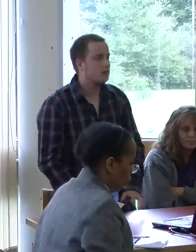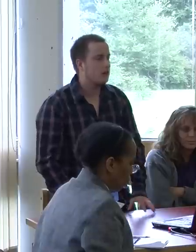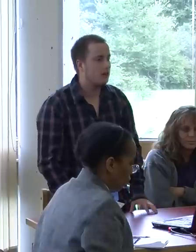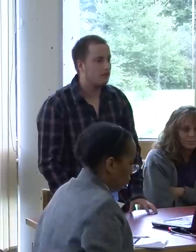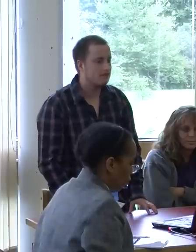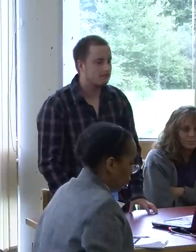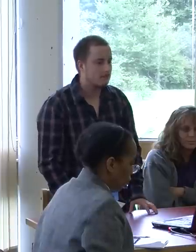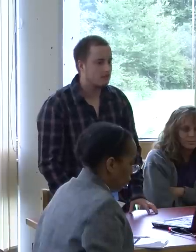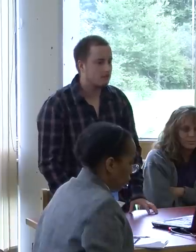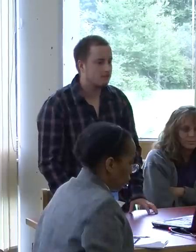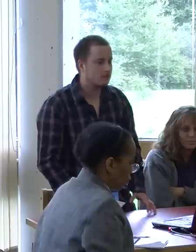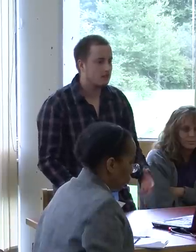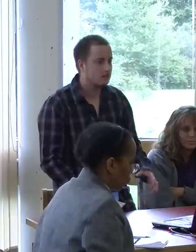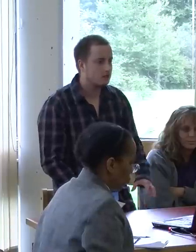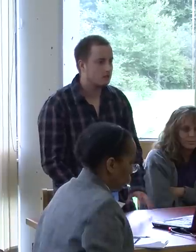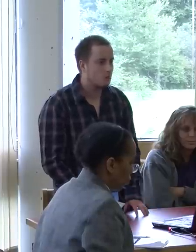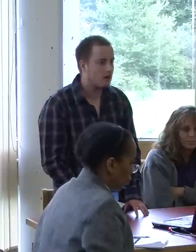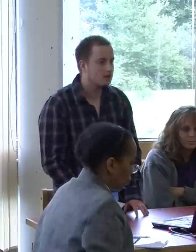But percentage-wise,